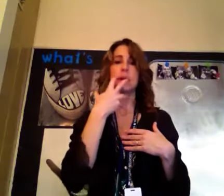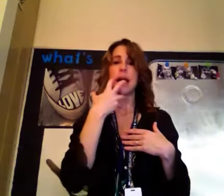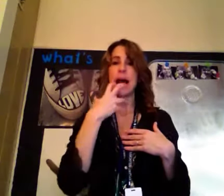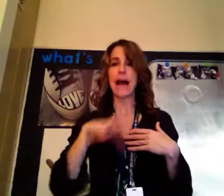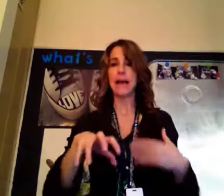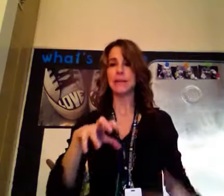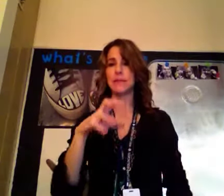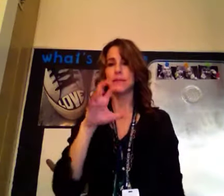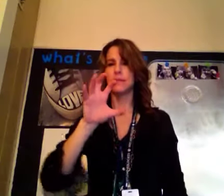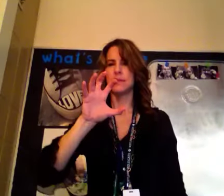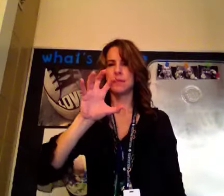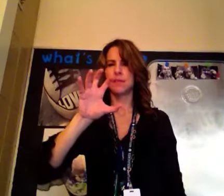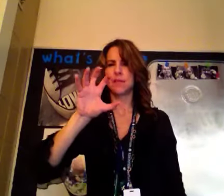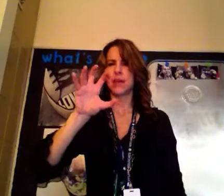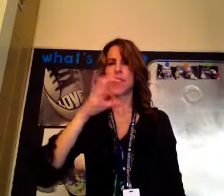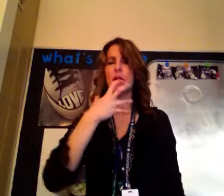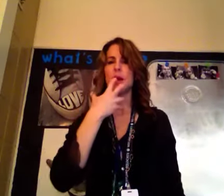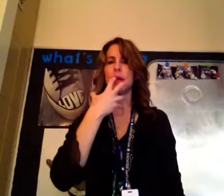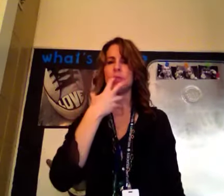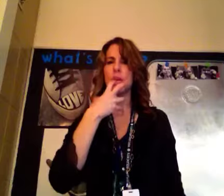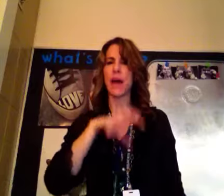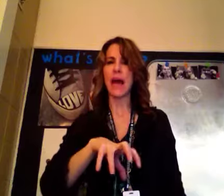Hot. Kind of a claw handshape, hot.